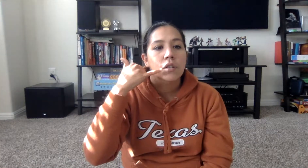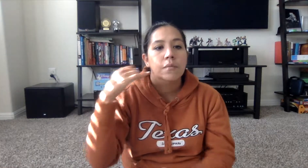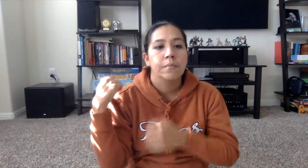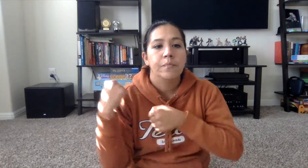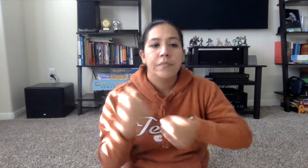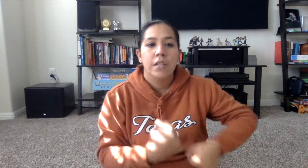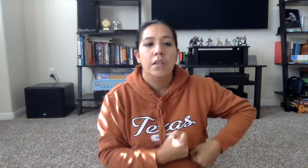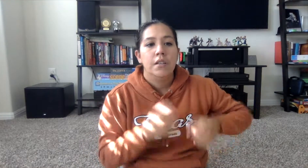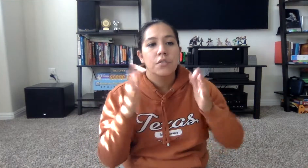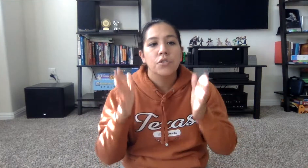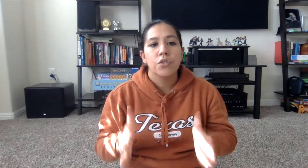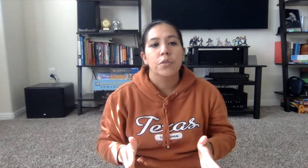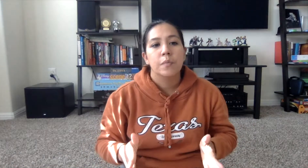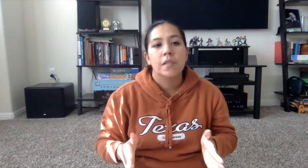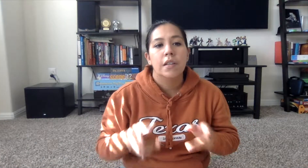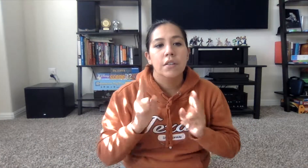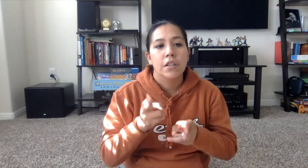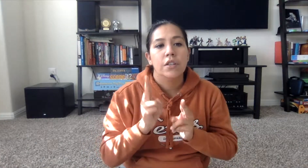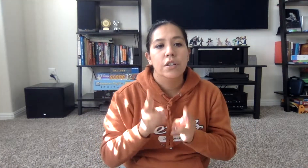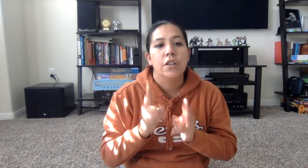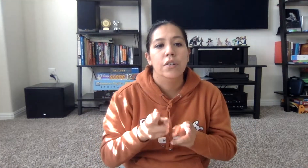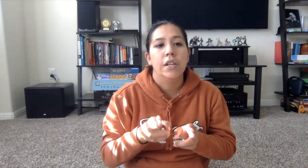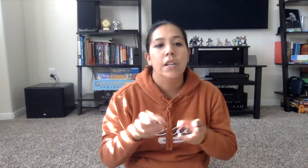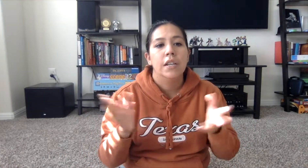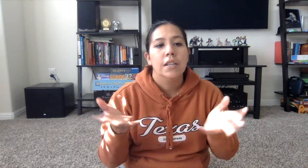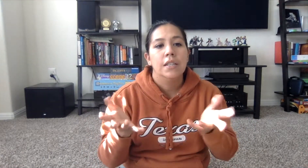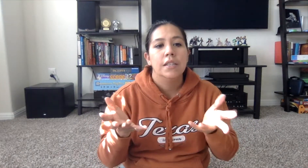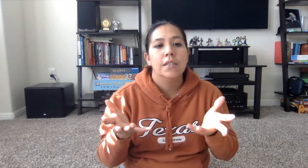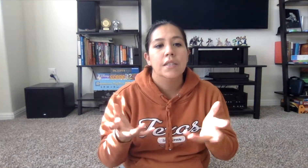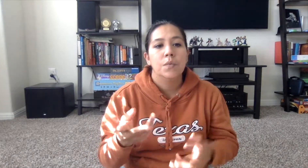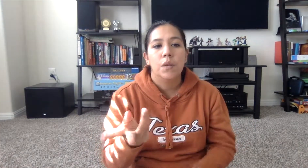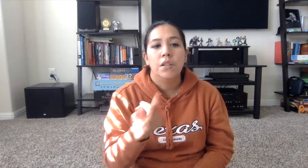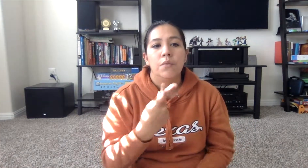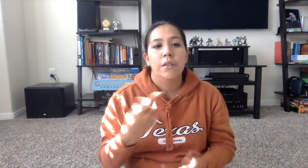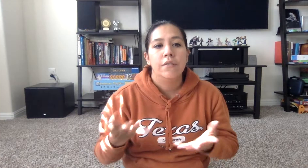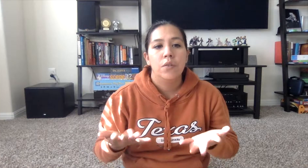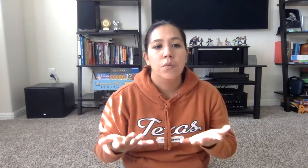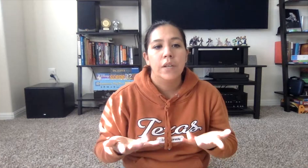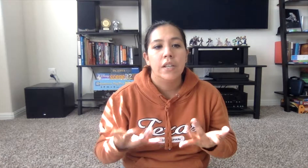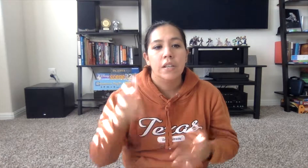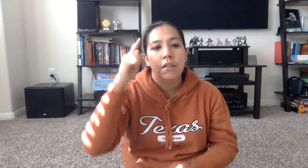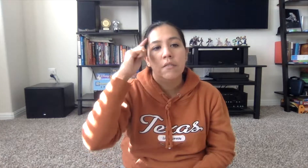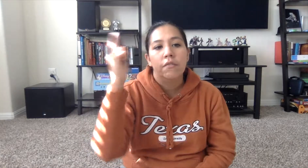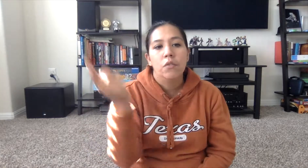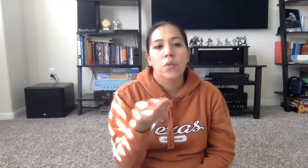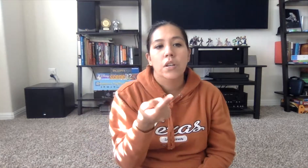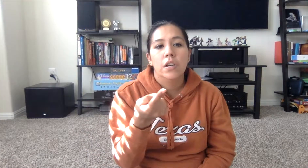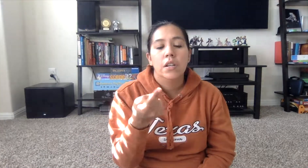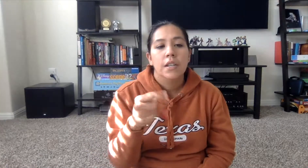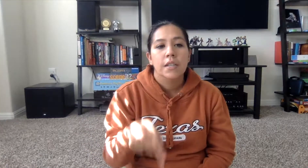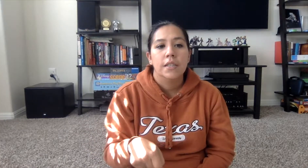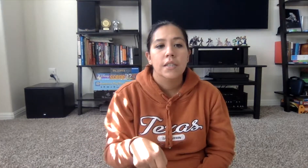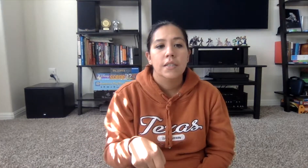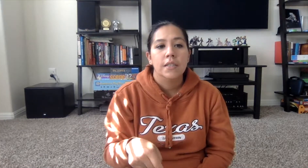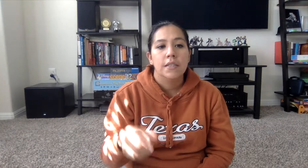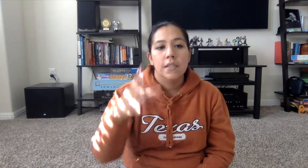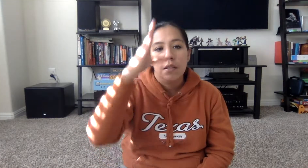the troops out in a hurry this is what we've waited for this is it